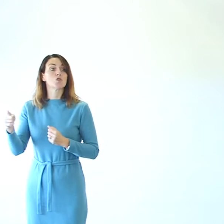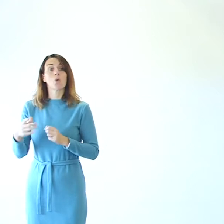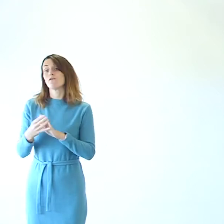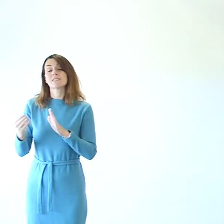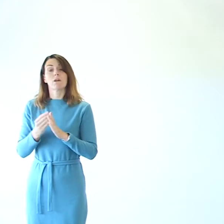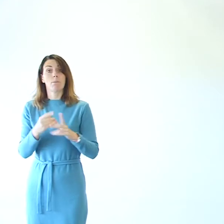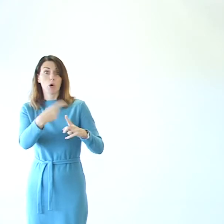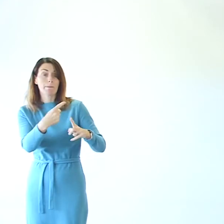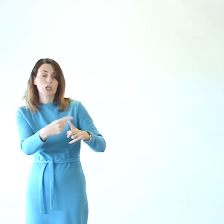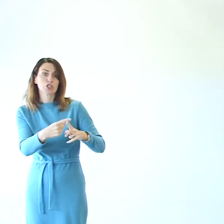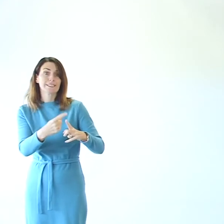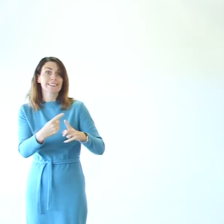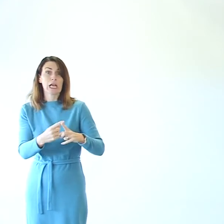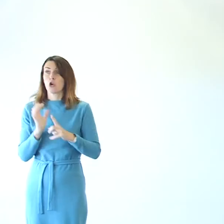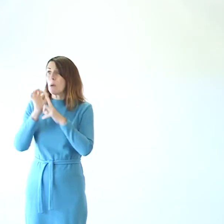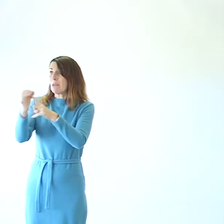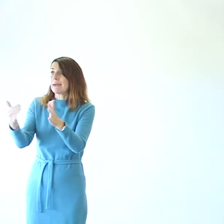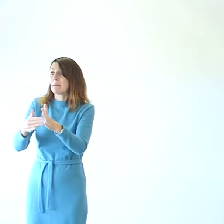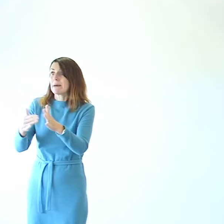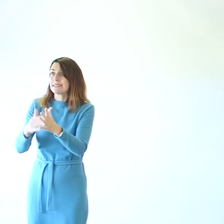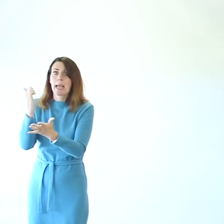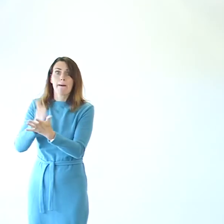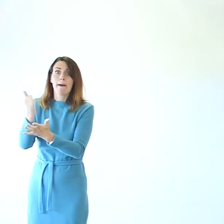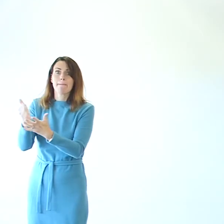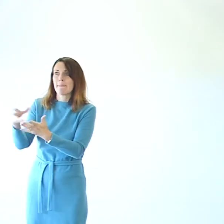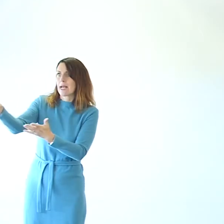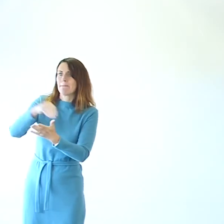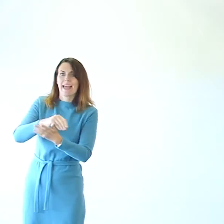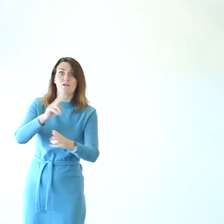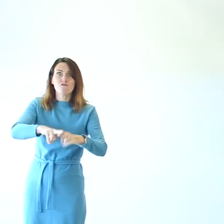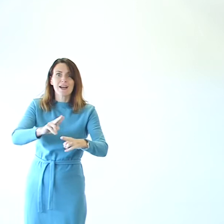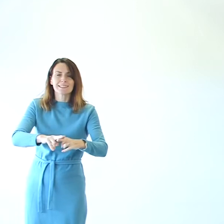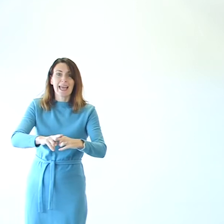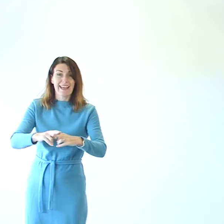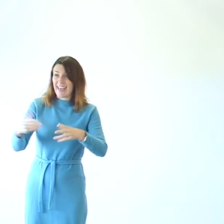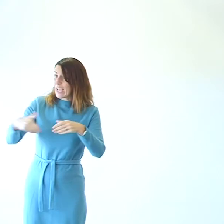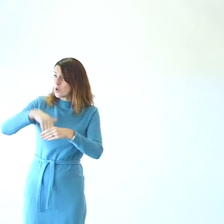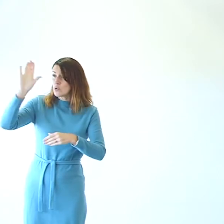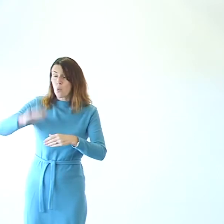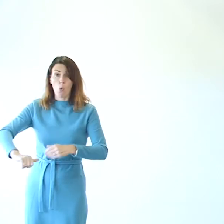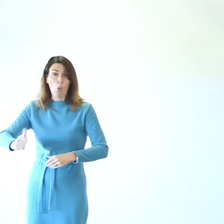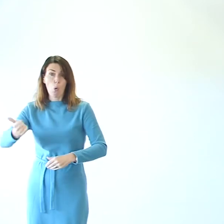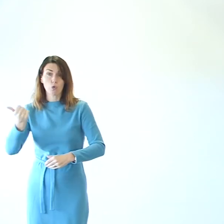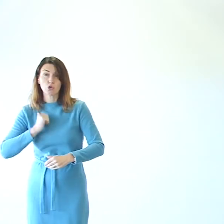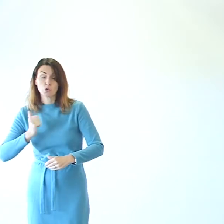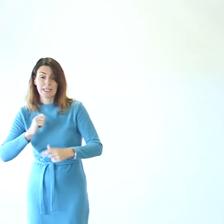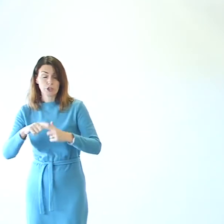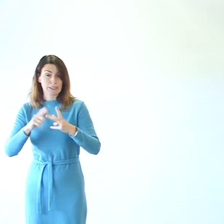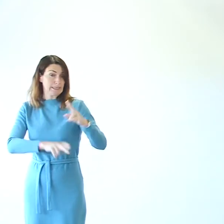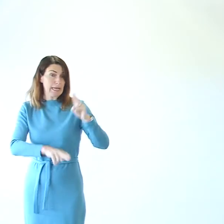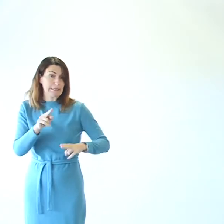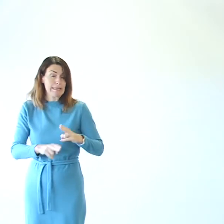the Monday, you could have the money in your bank account by the Friday. That included all the due diligence, all the assessments, the panels, and